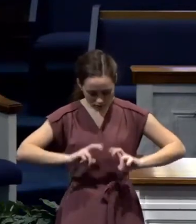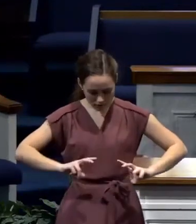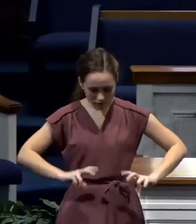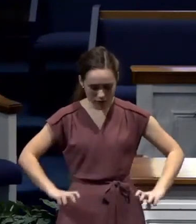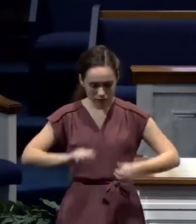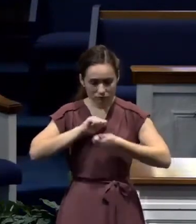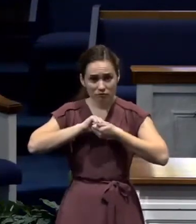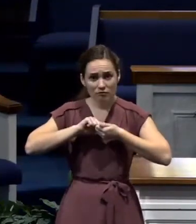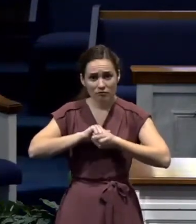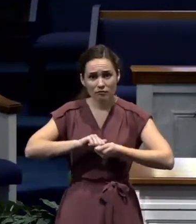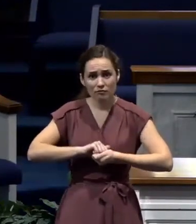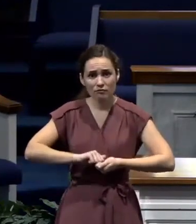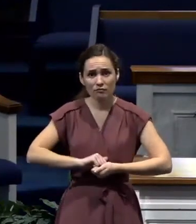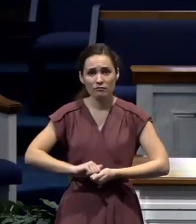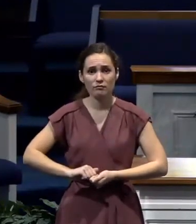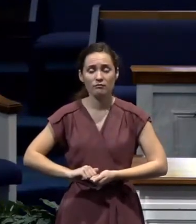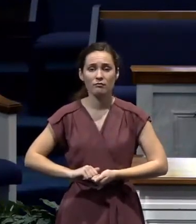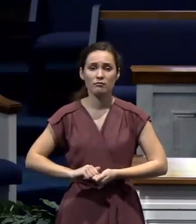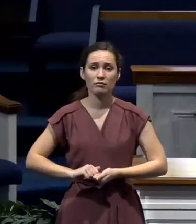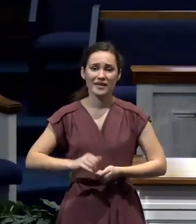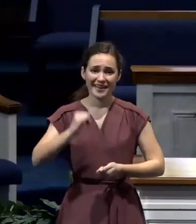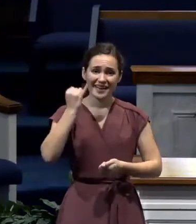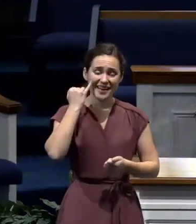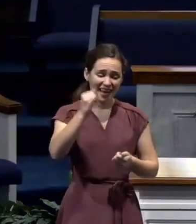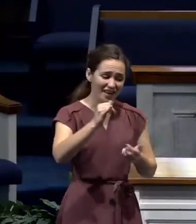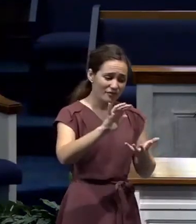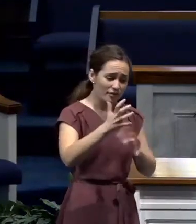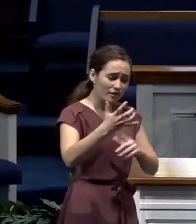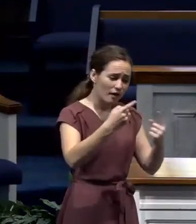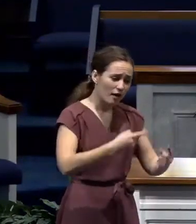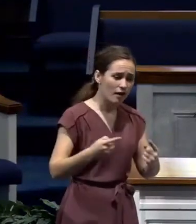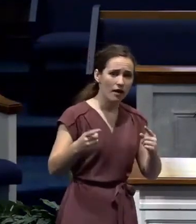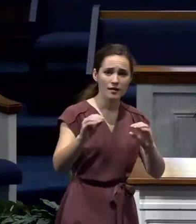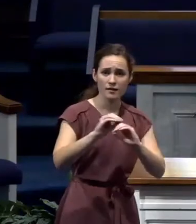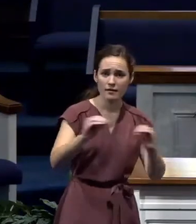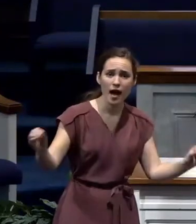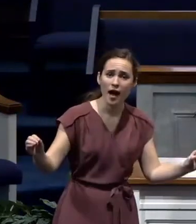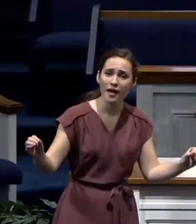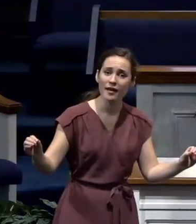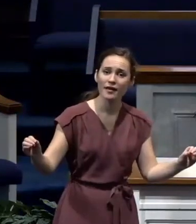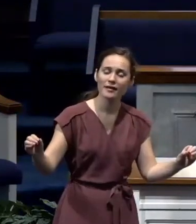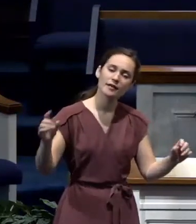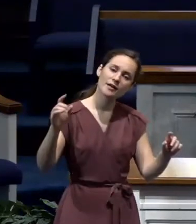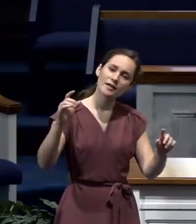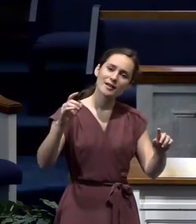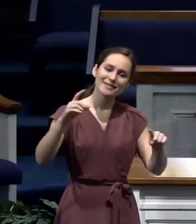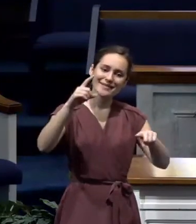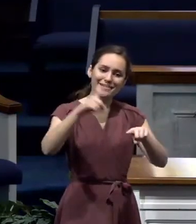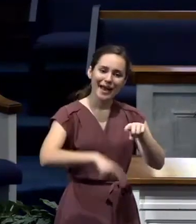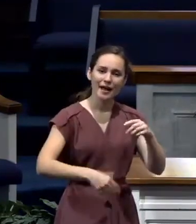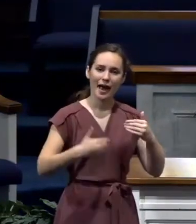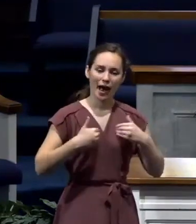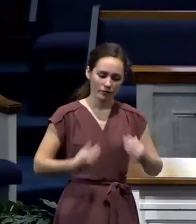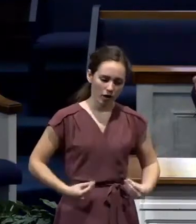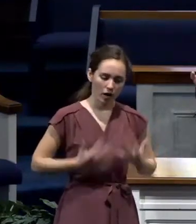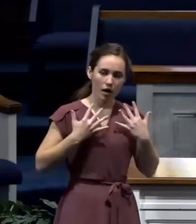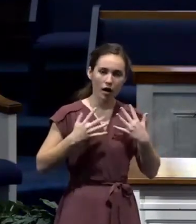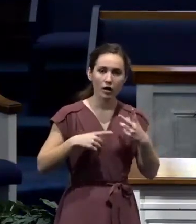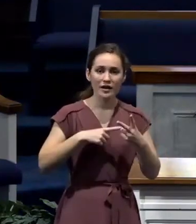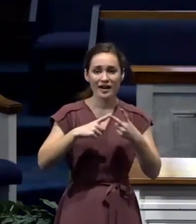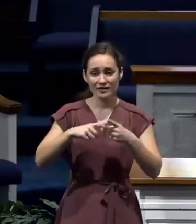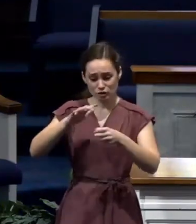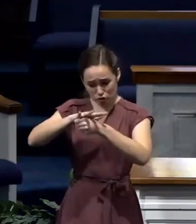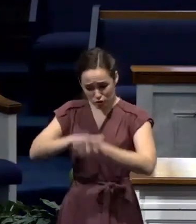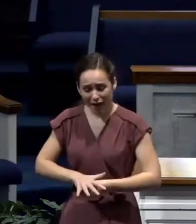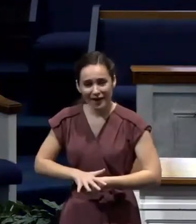there's no courage, where there's no hardship, there's no hardiness, where there's no stress, there's no strength, no cross, no crown. When you're